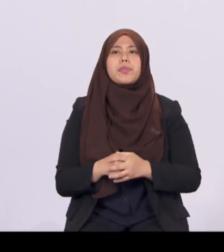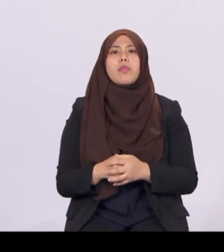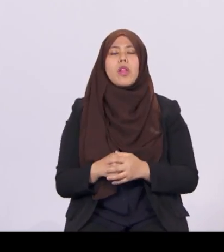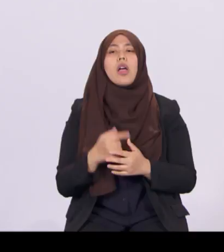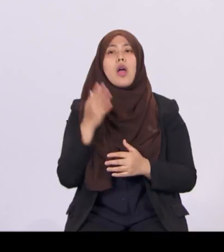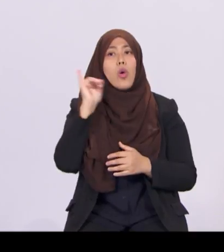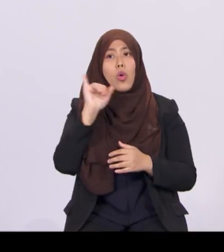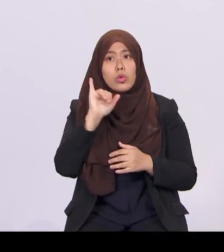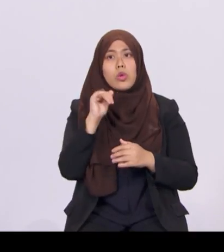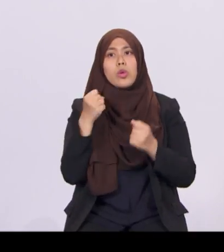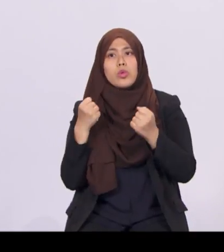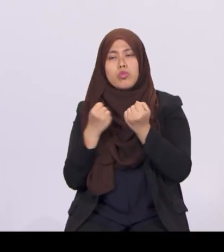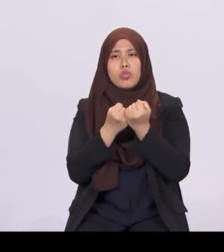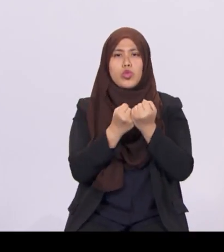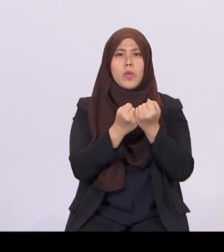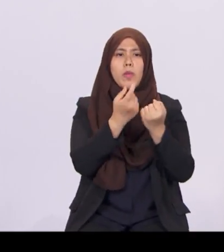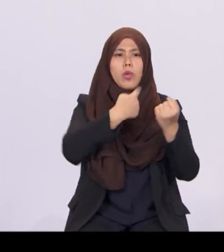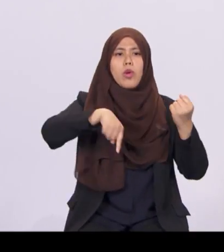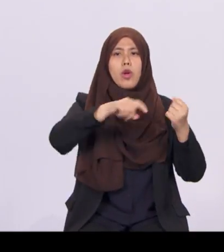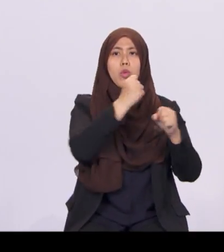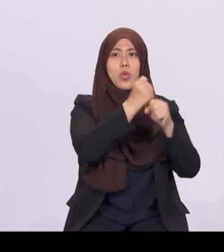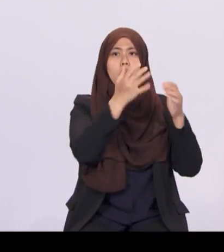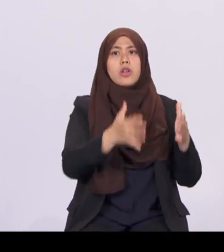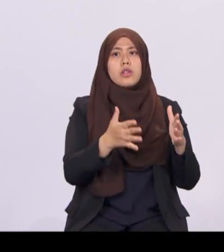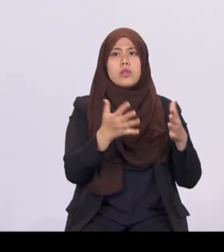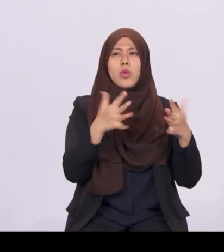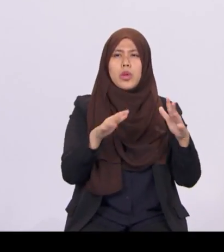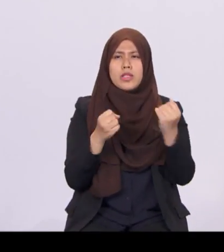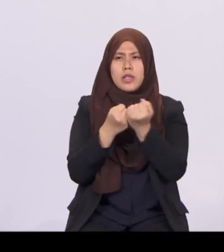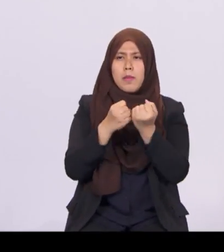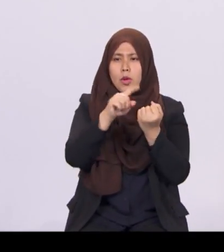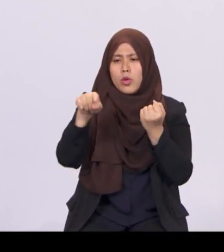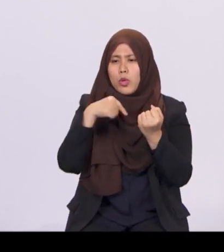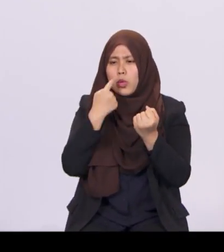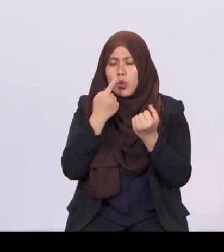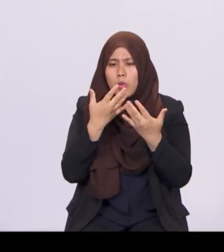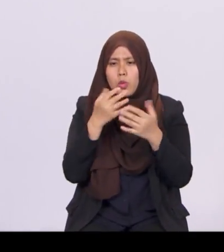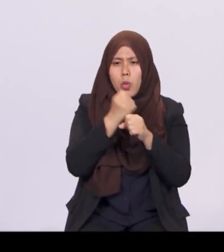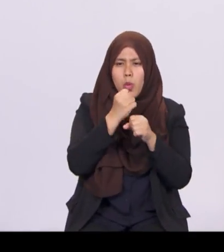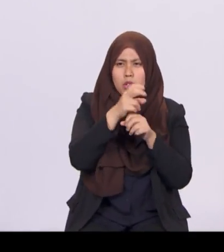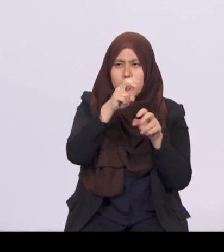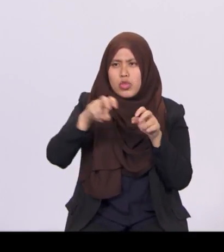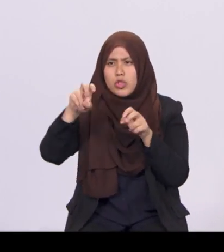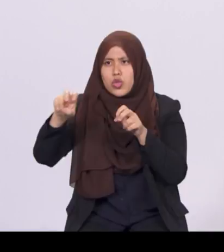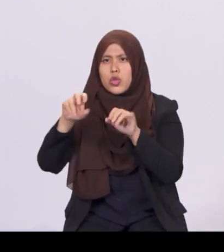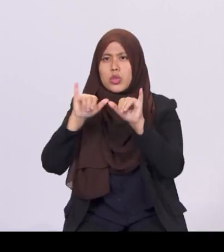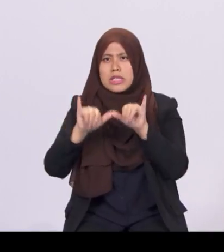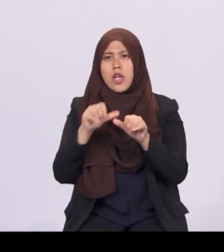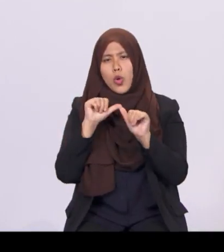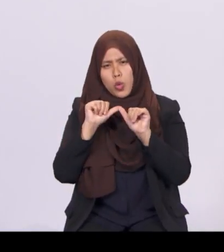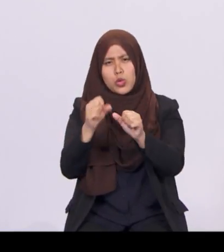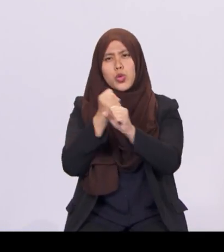We have been supporting those facing career transitions to stay employed and employable through the Adapt and Growth Initiative.